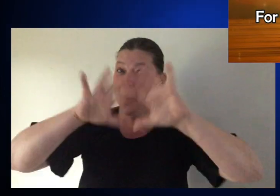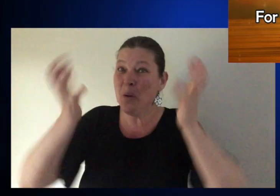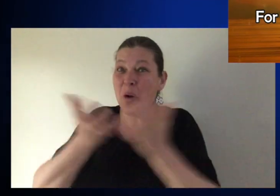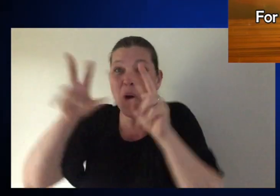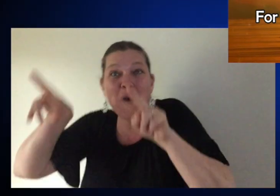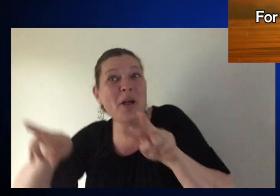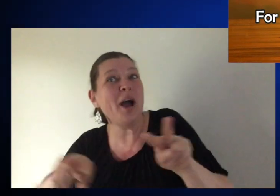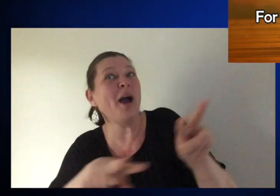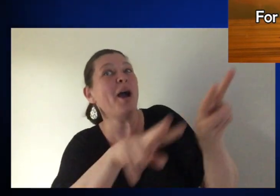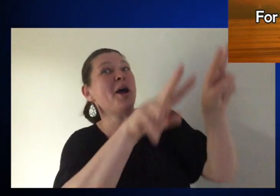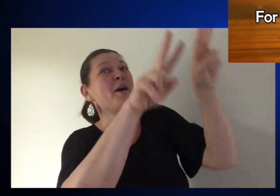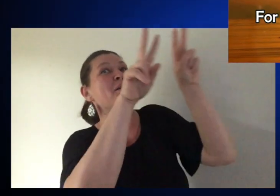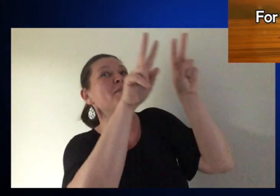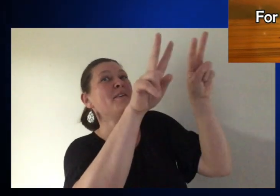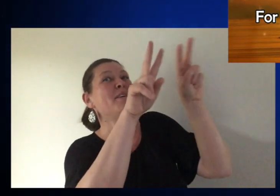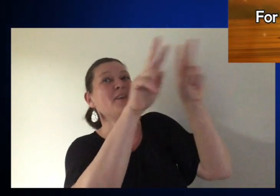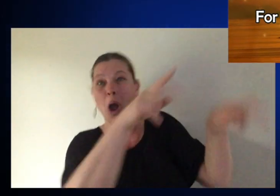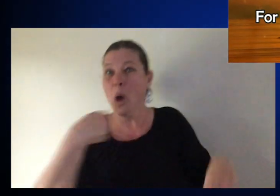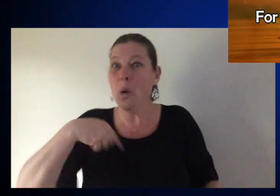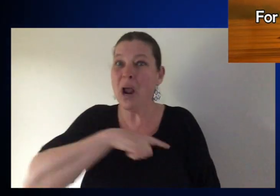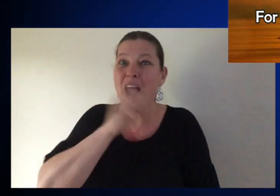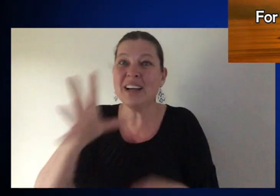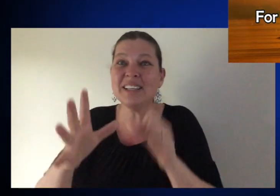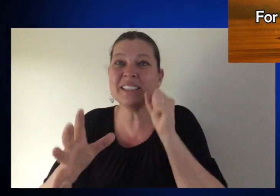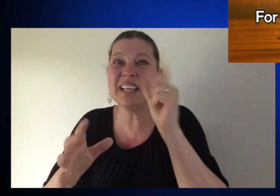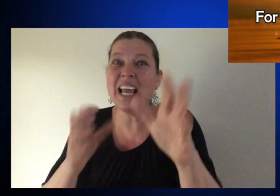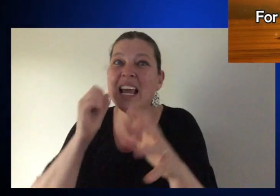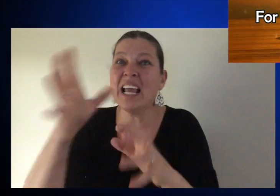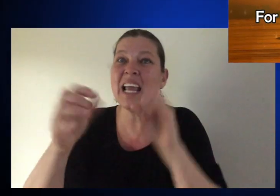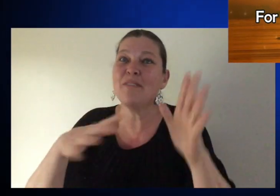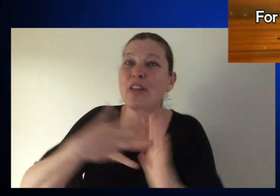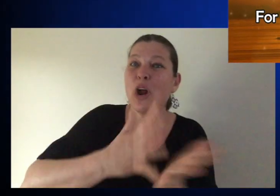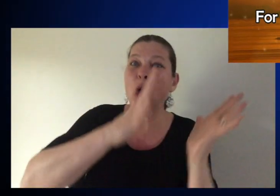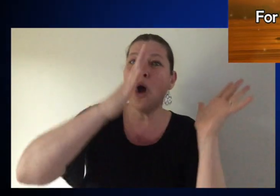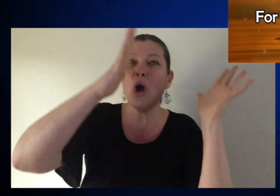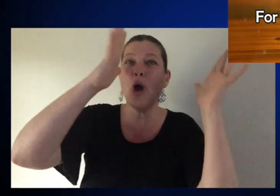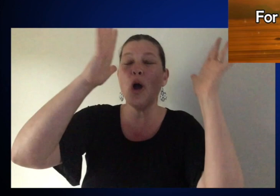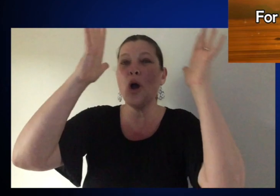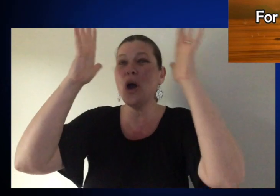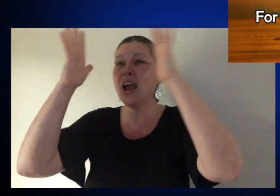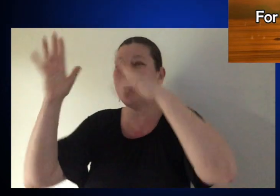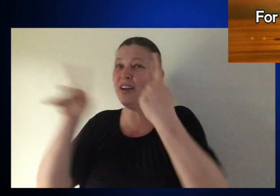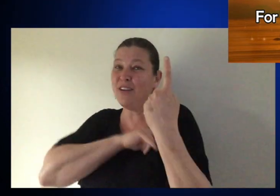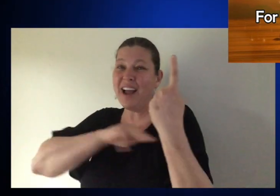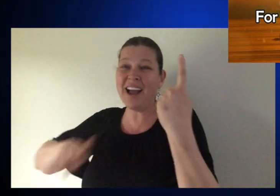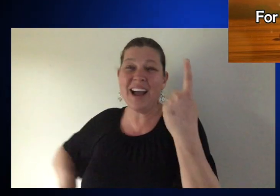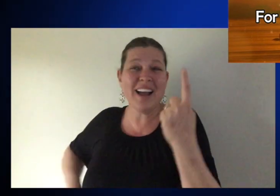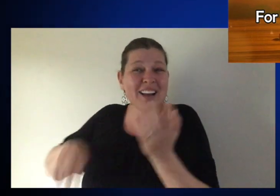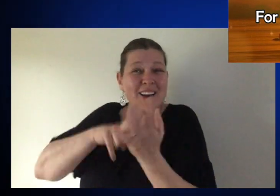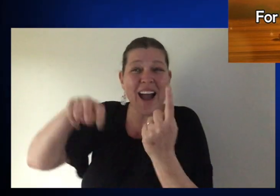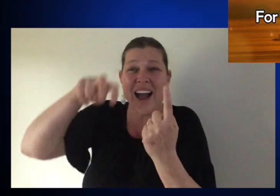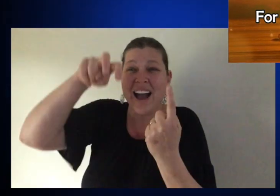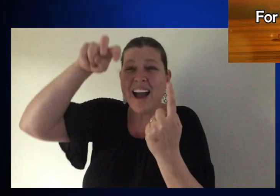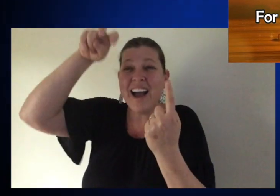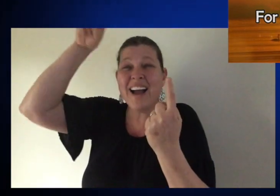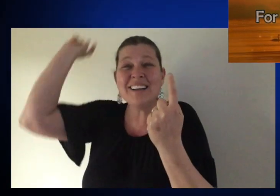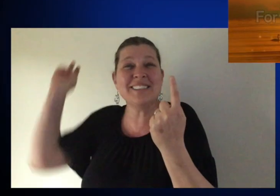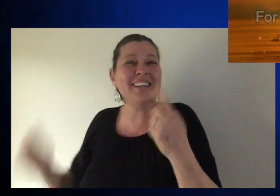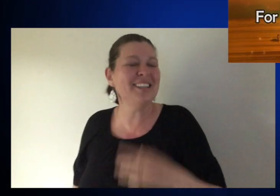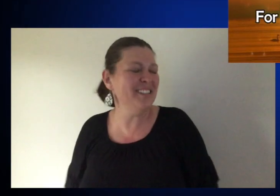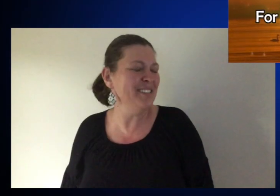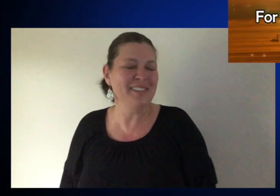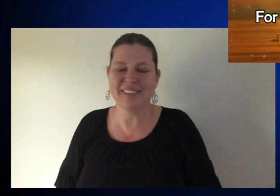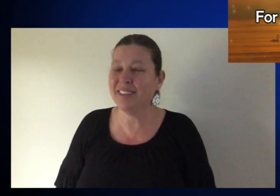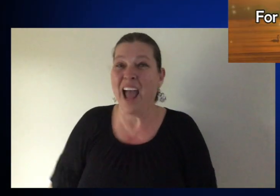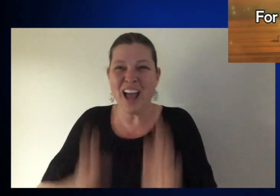world sing We're singing for the glory of the risen King